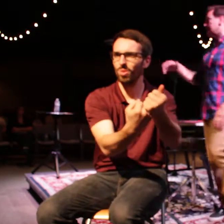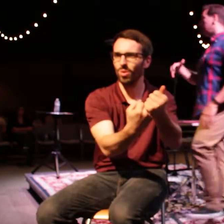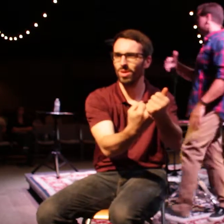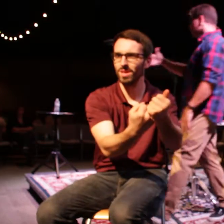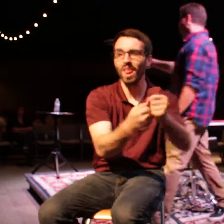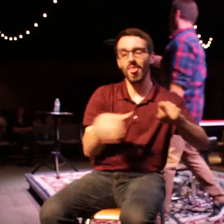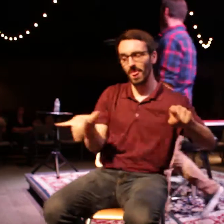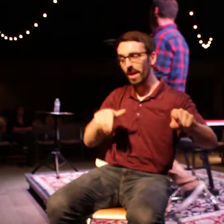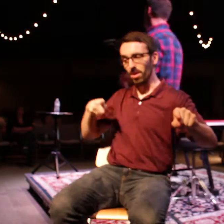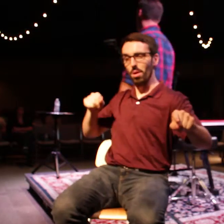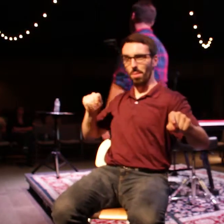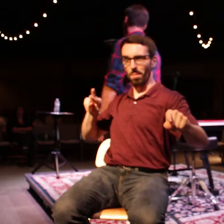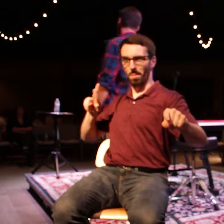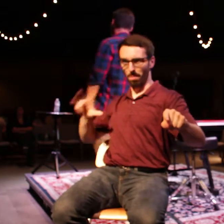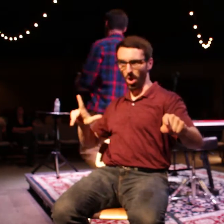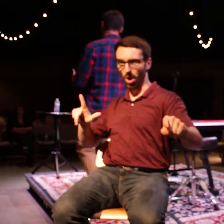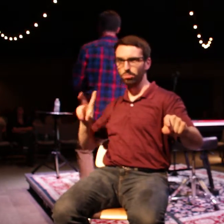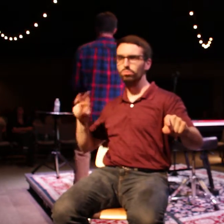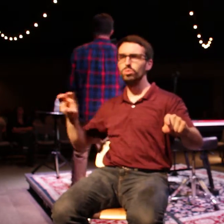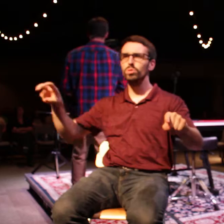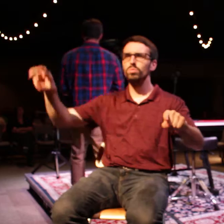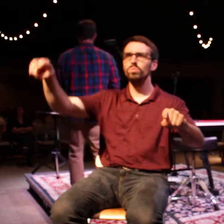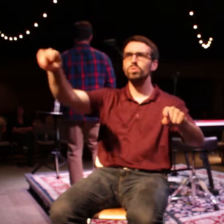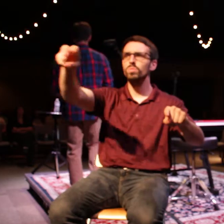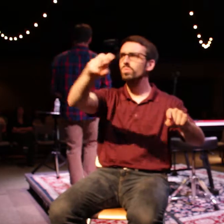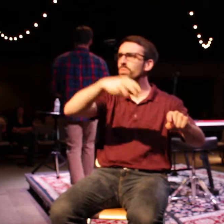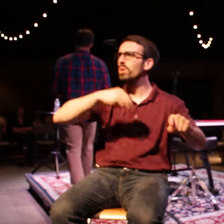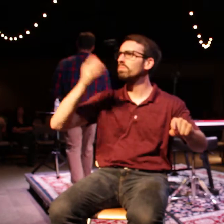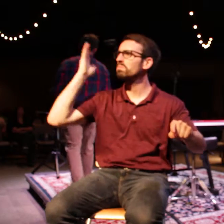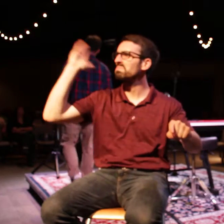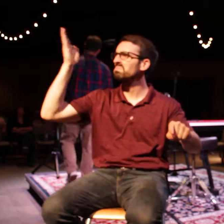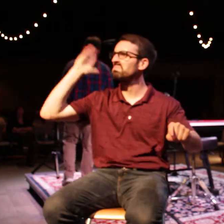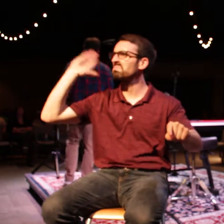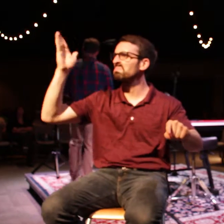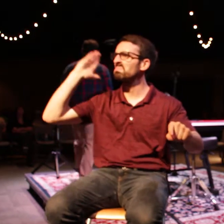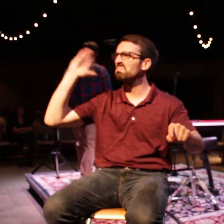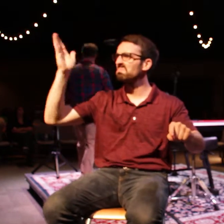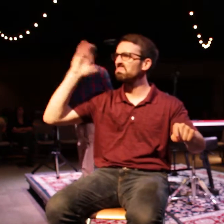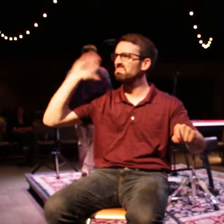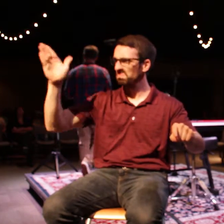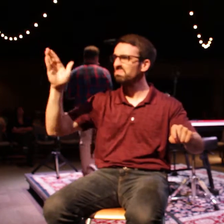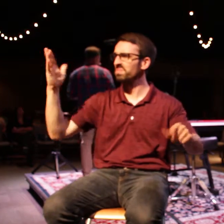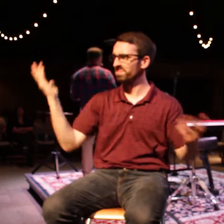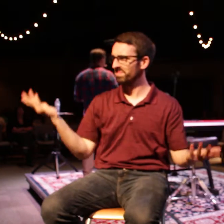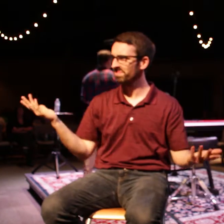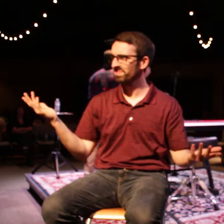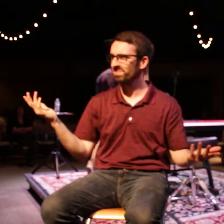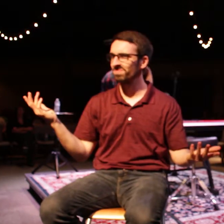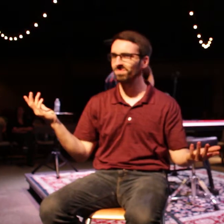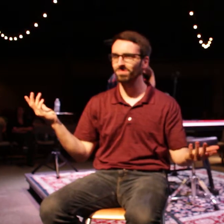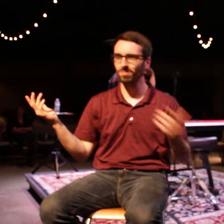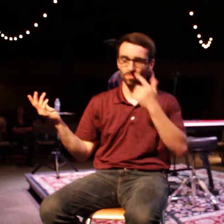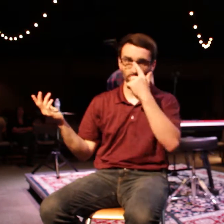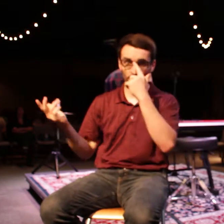and who would support them as they went around and delivered their ideas in the public forums. And what Paul is saying in this passage is he's saying, not me.